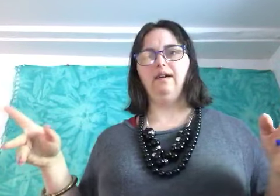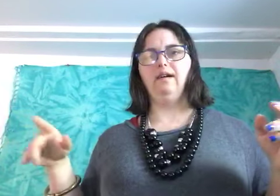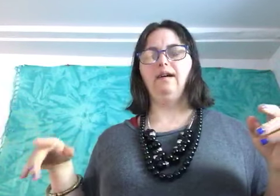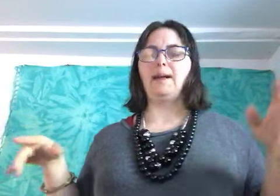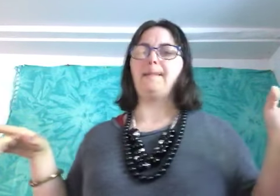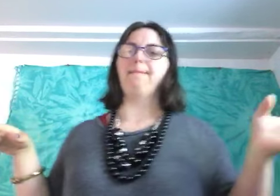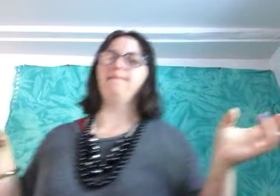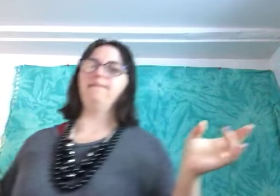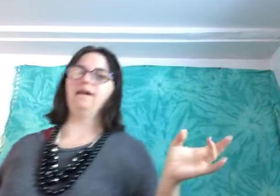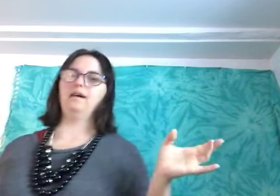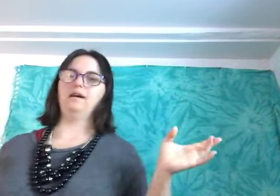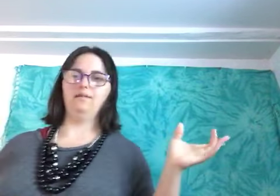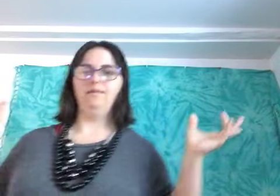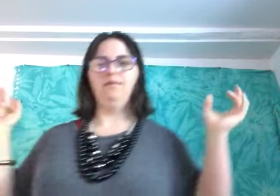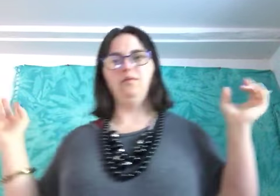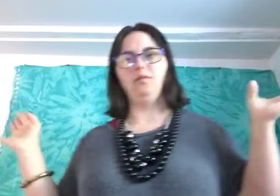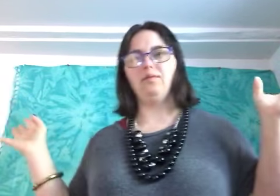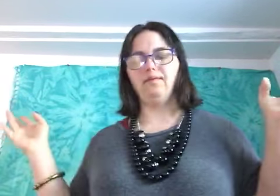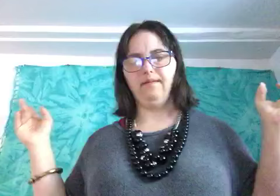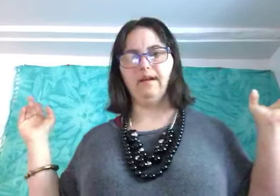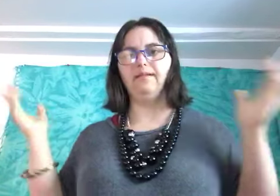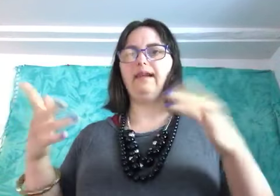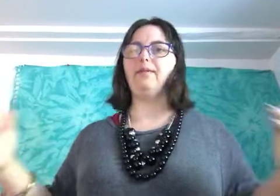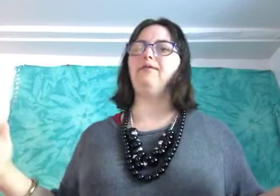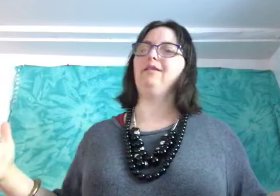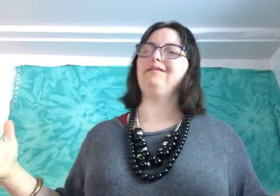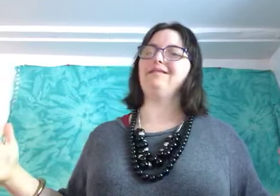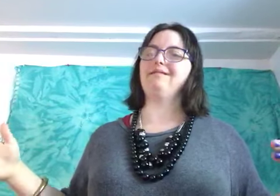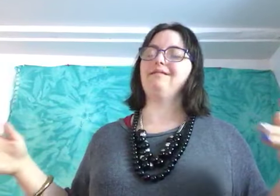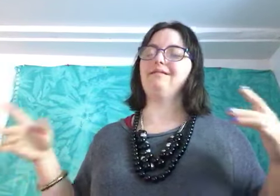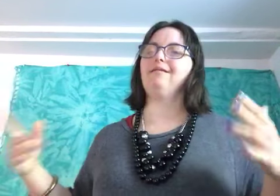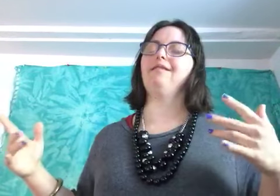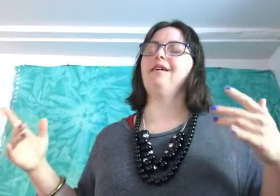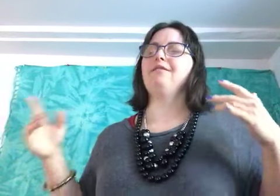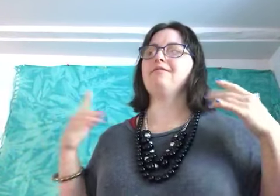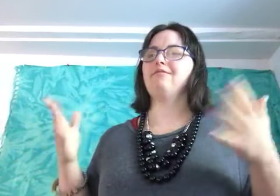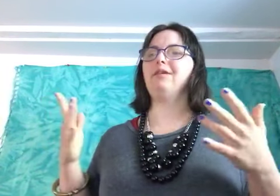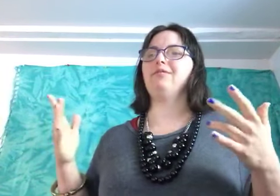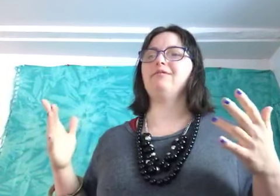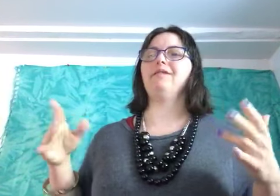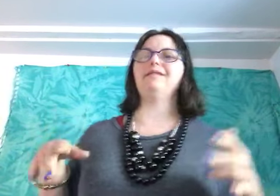uh think about views and subscribers because